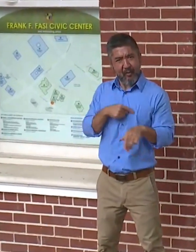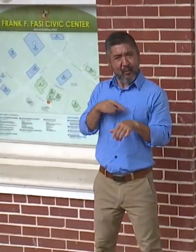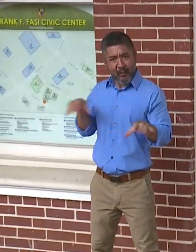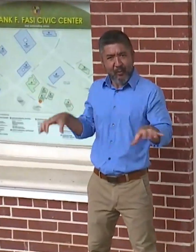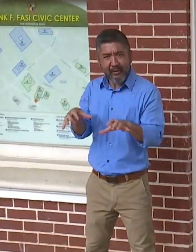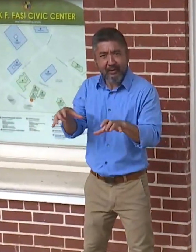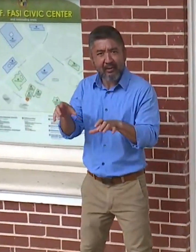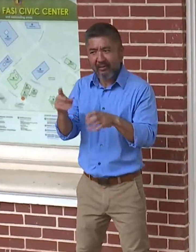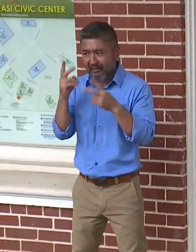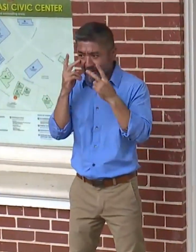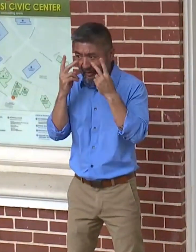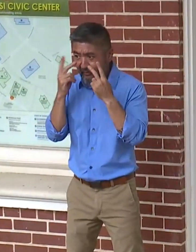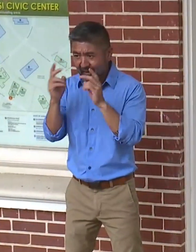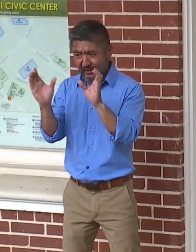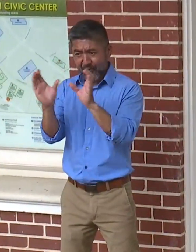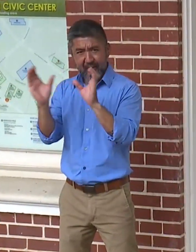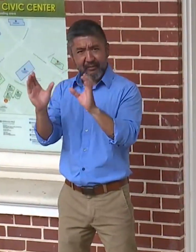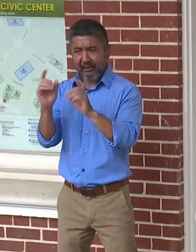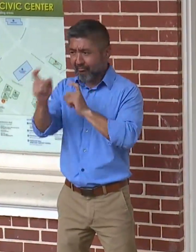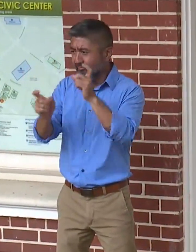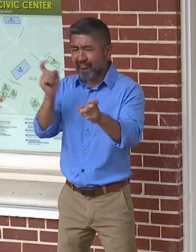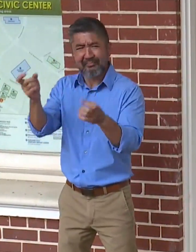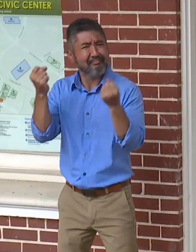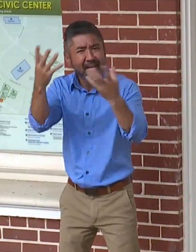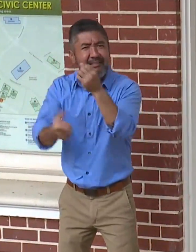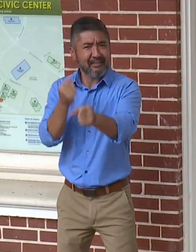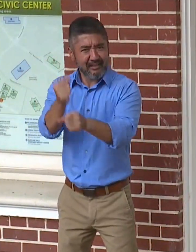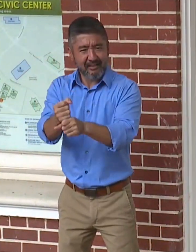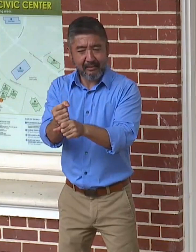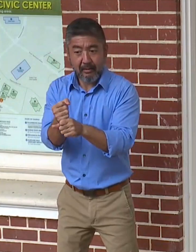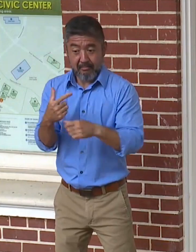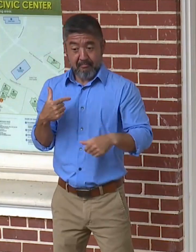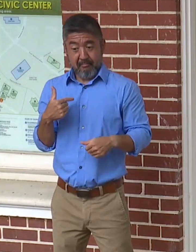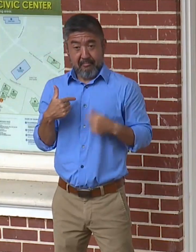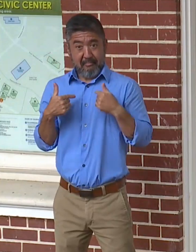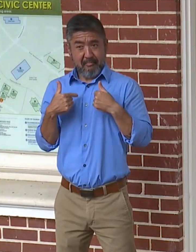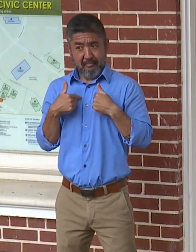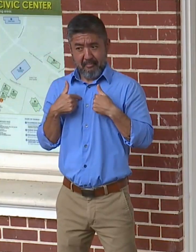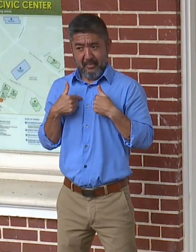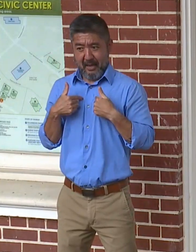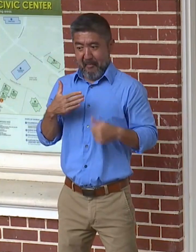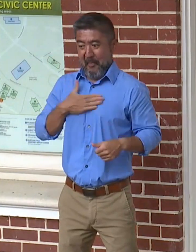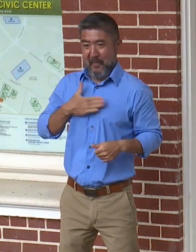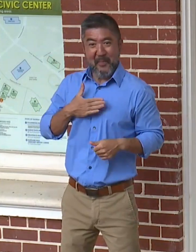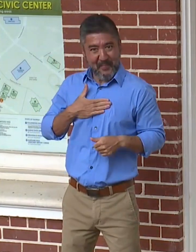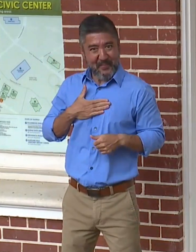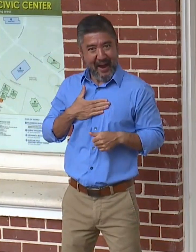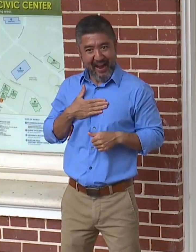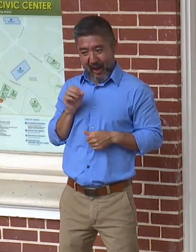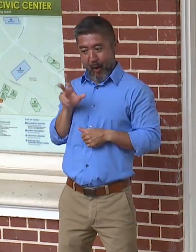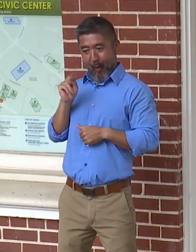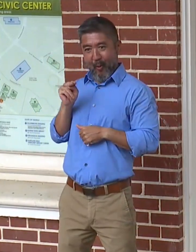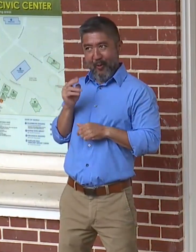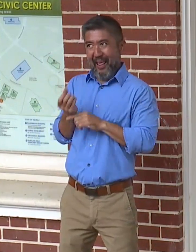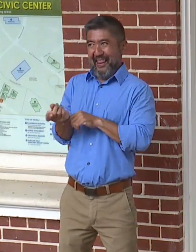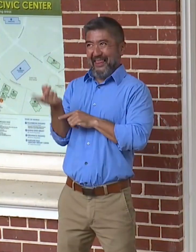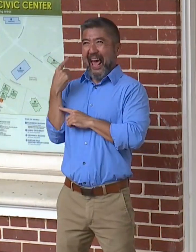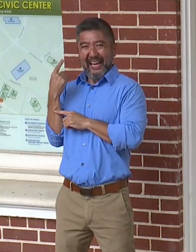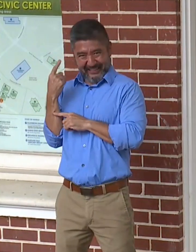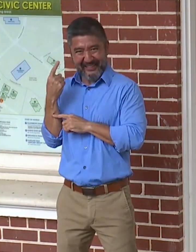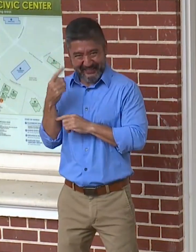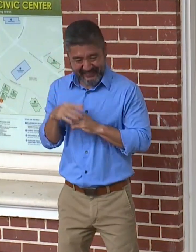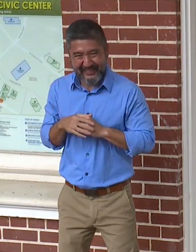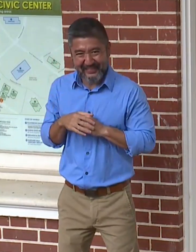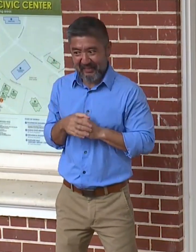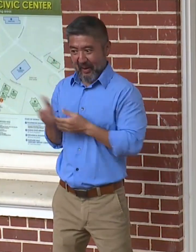giving the vision certificates for many years. And I actually had to do my last year in 2019, brought that